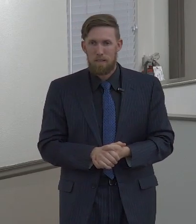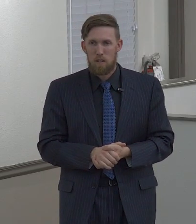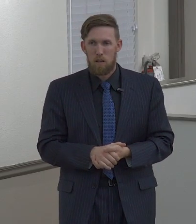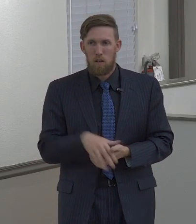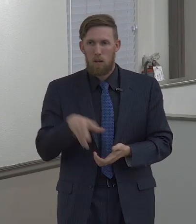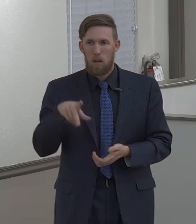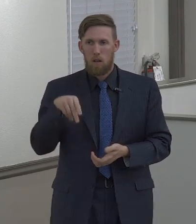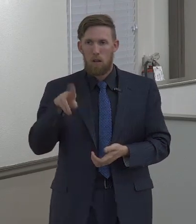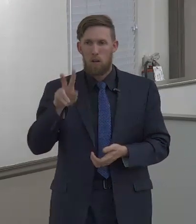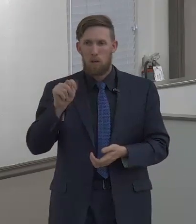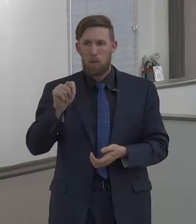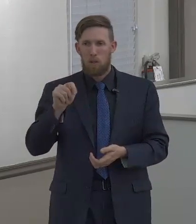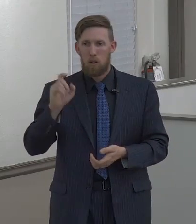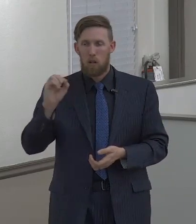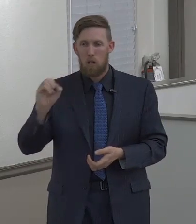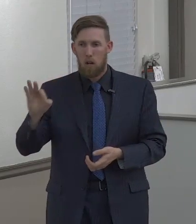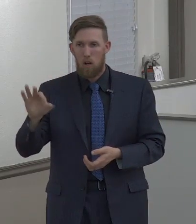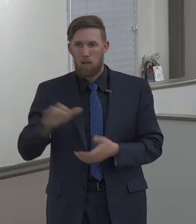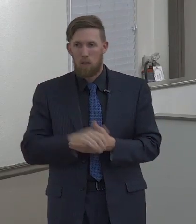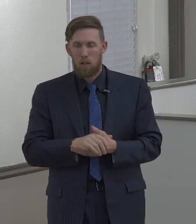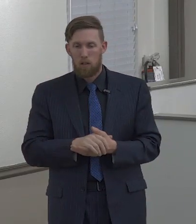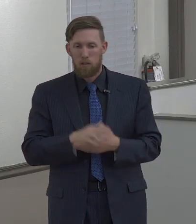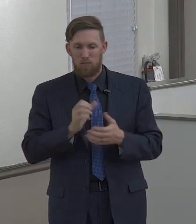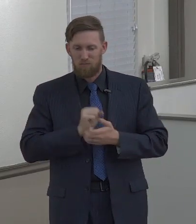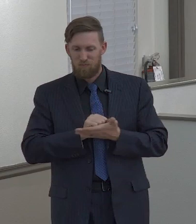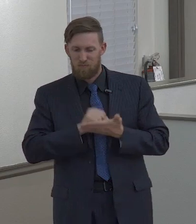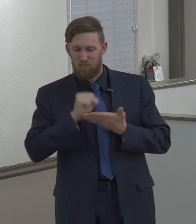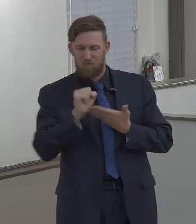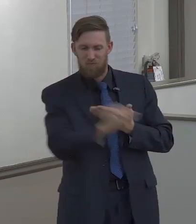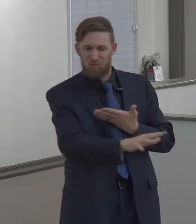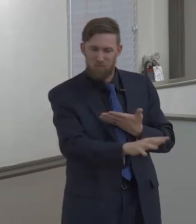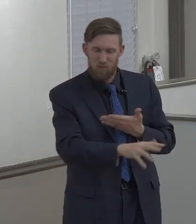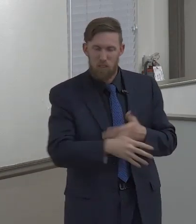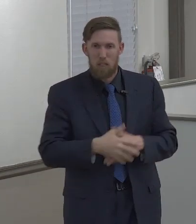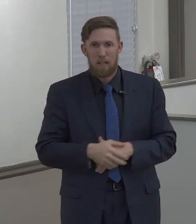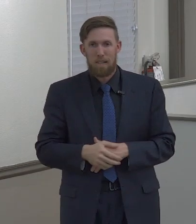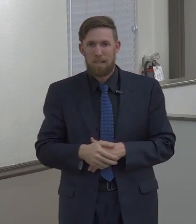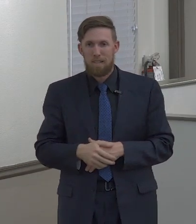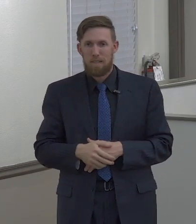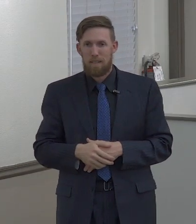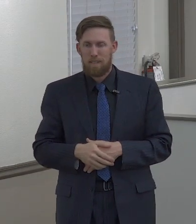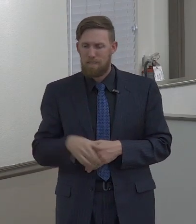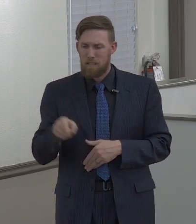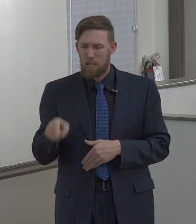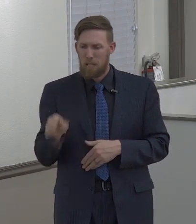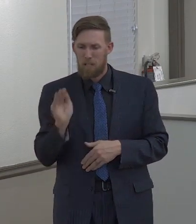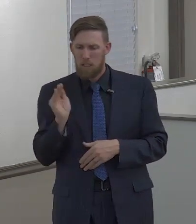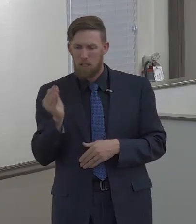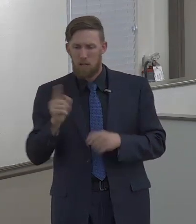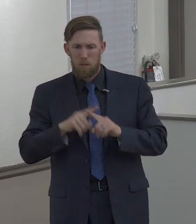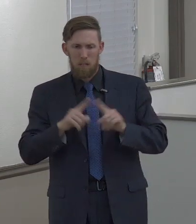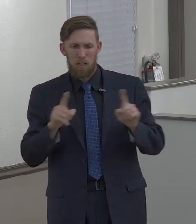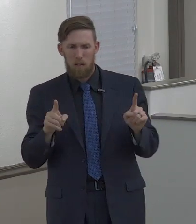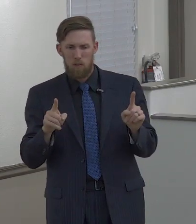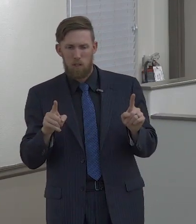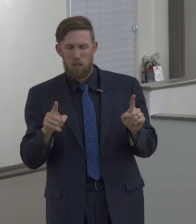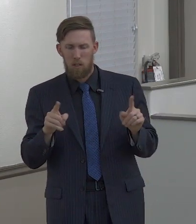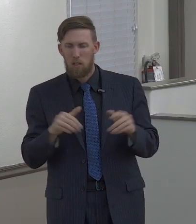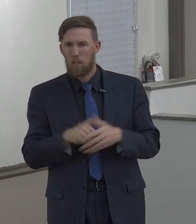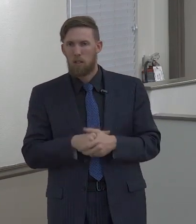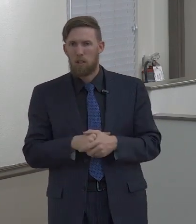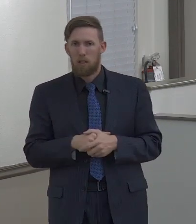Anger, wrath, and malice, you understand these words, but how is it that these ones